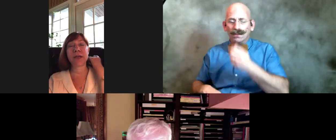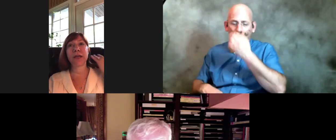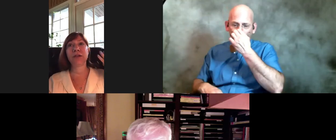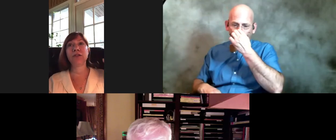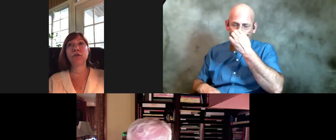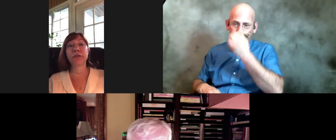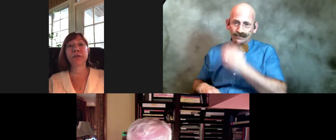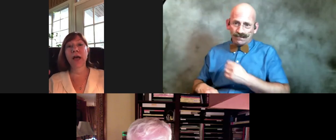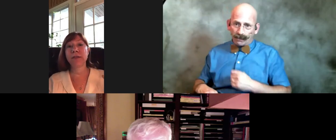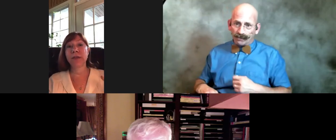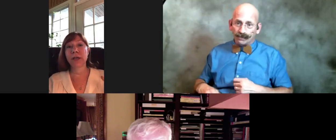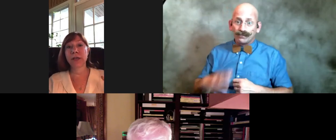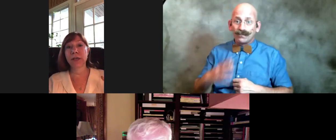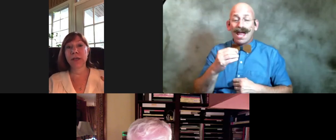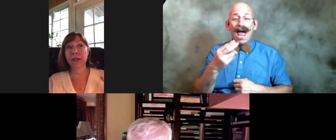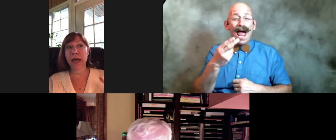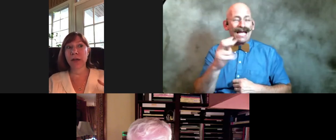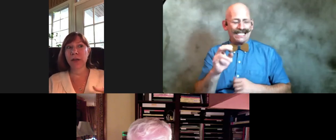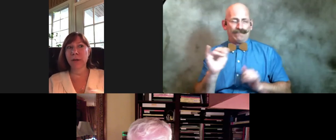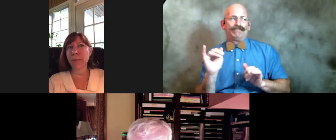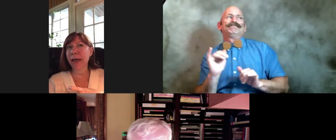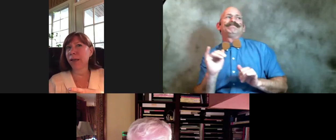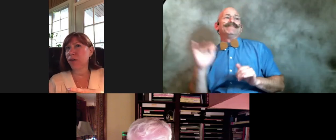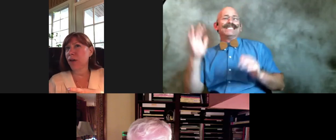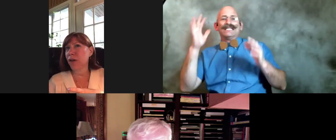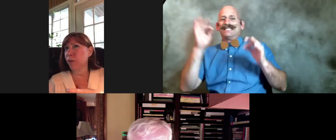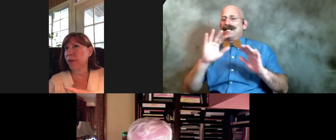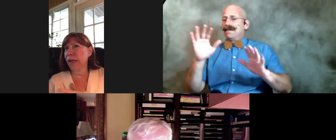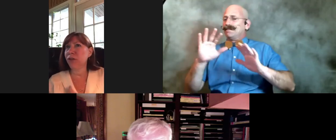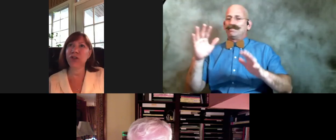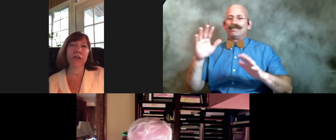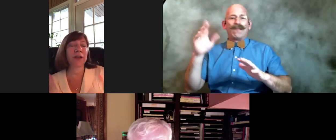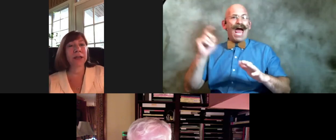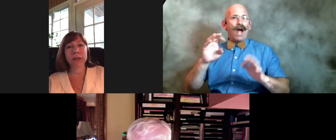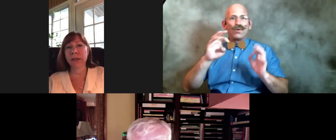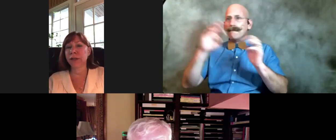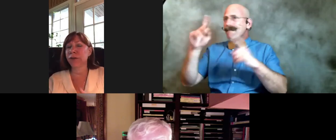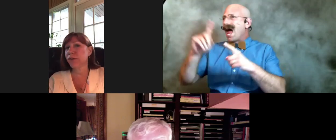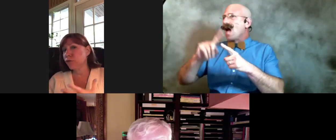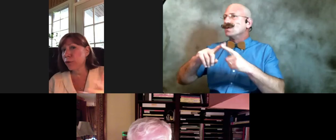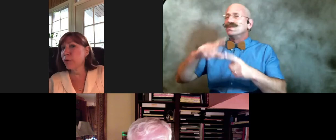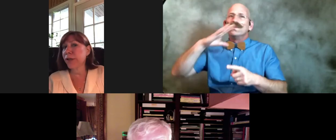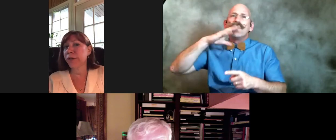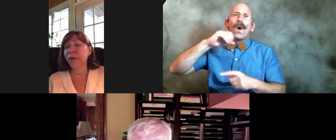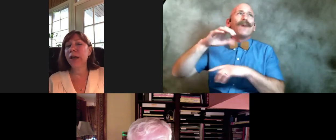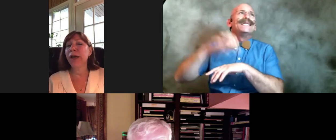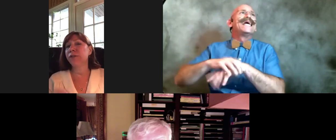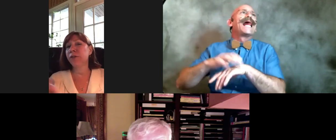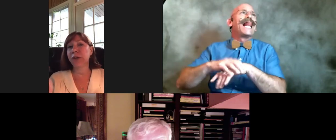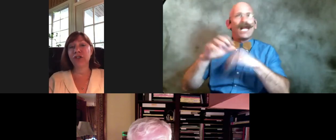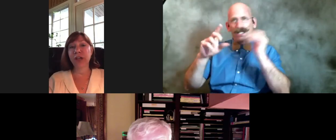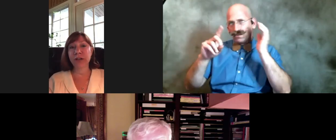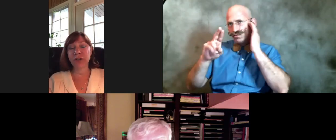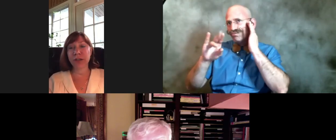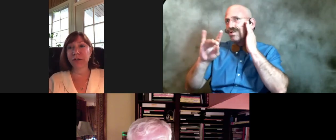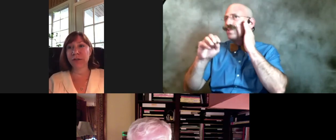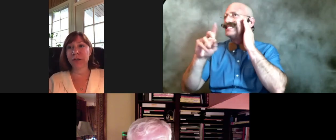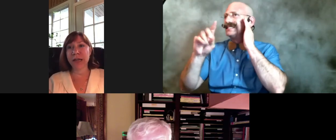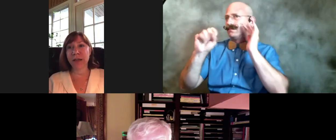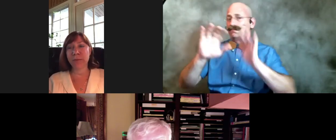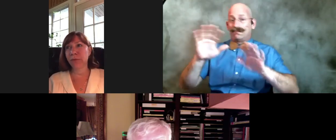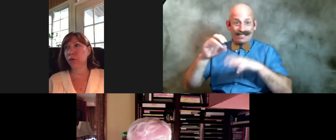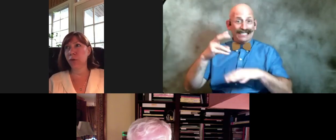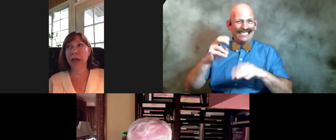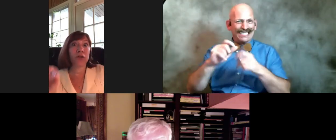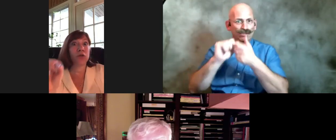he began to decide that he had to get back in touch with ancient england and the druids and so he changed his